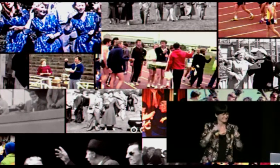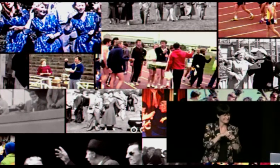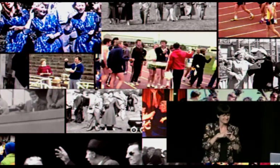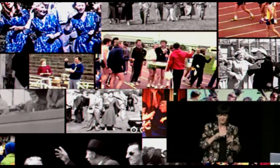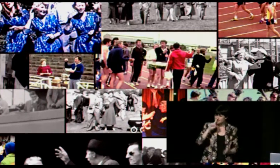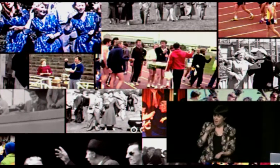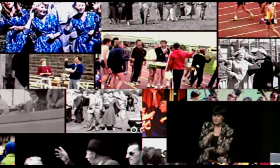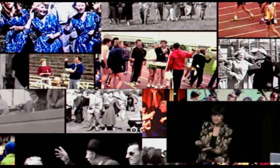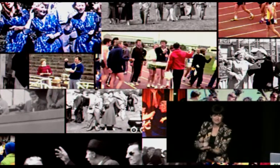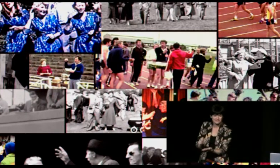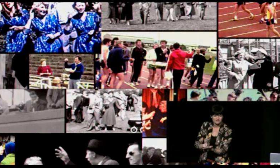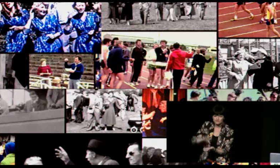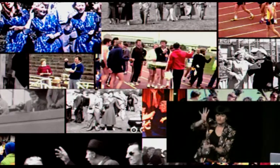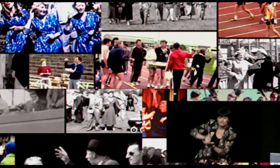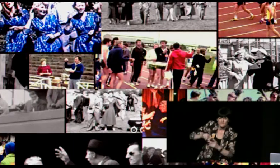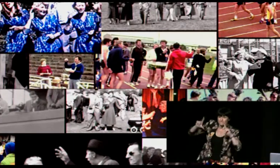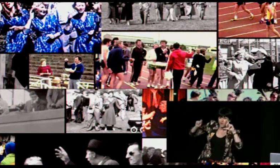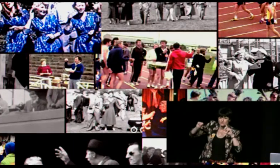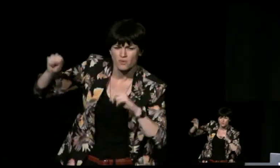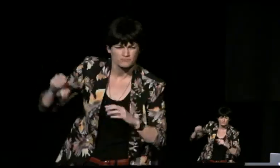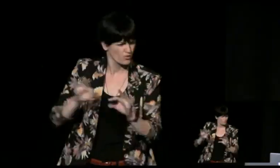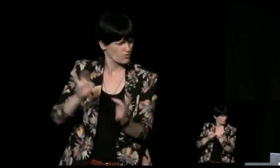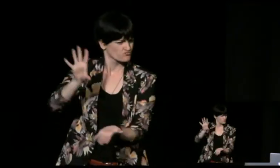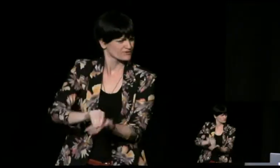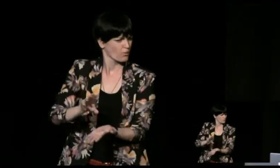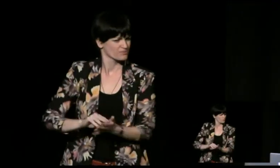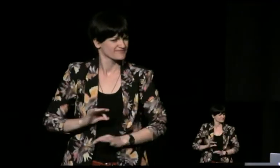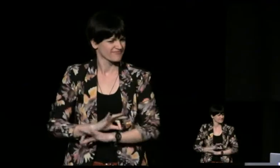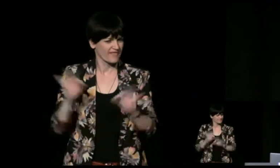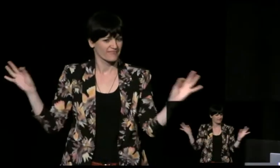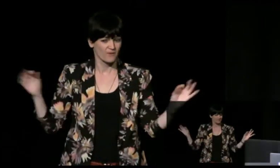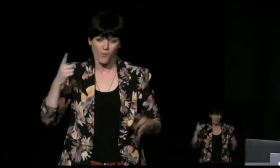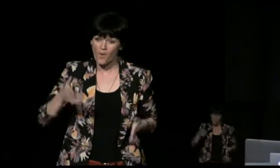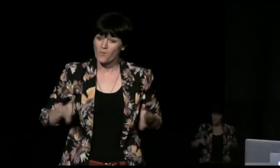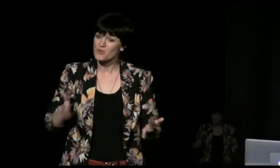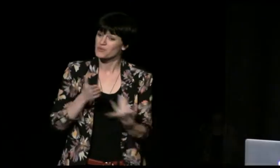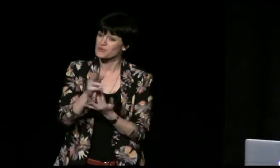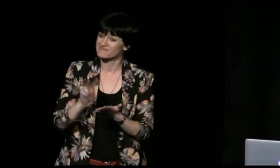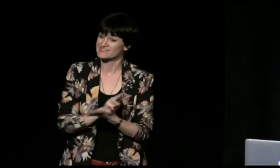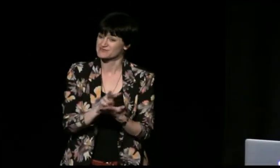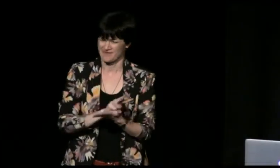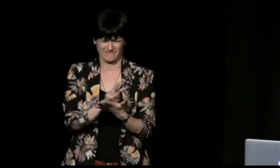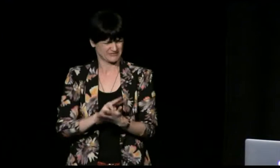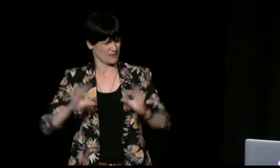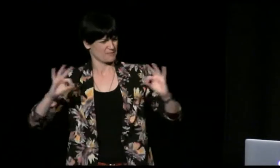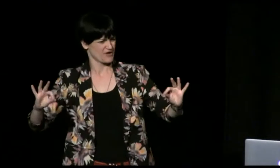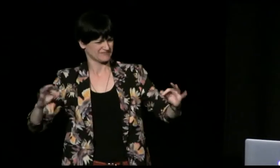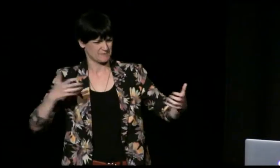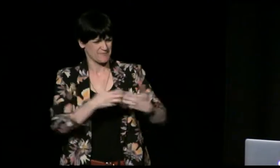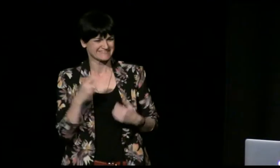It's a 3D moving language that requires gesture and movement, so it doesn't have a written form. So the only way of